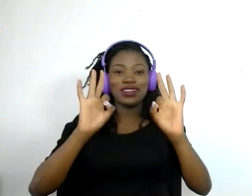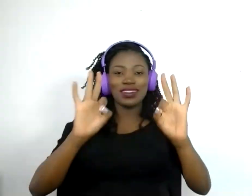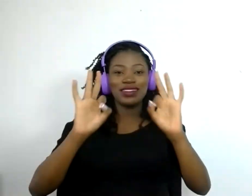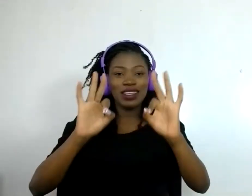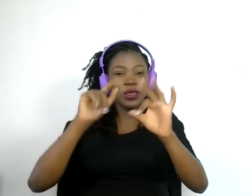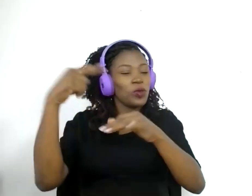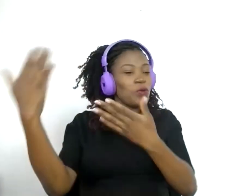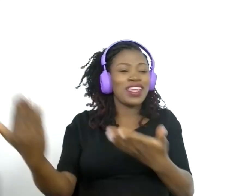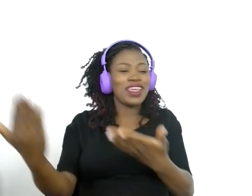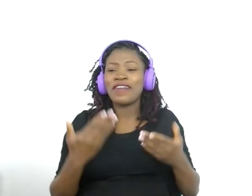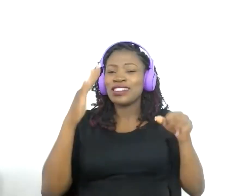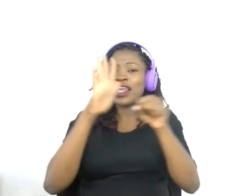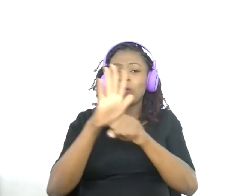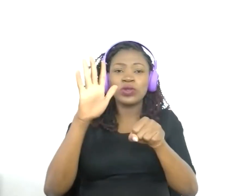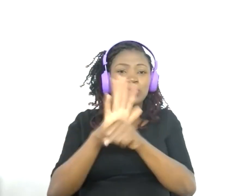us so much.